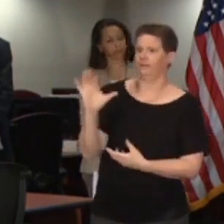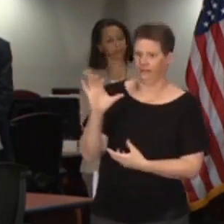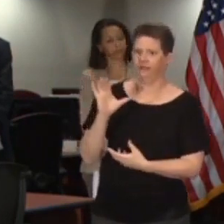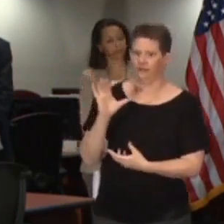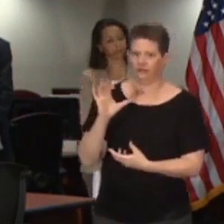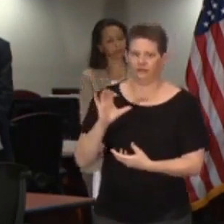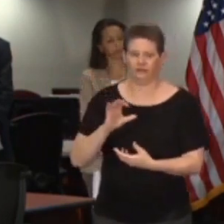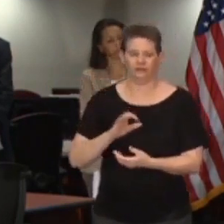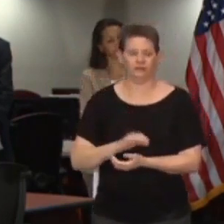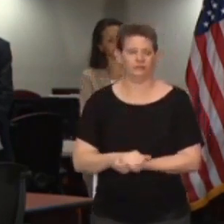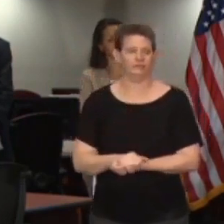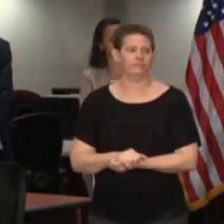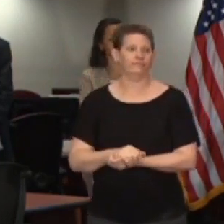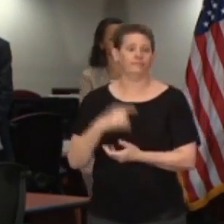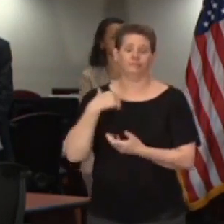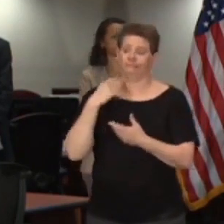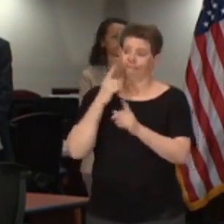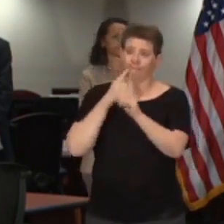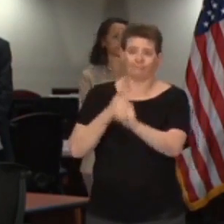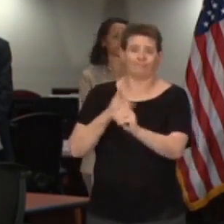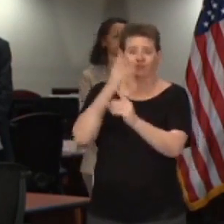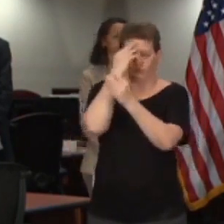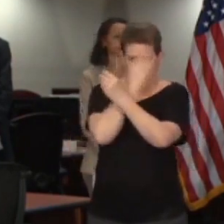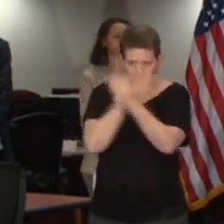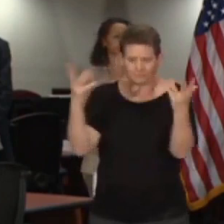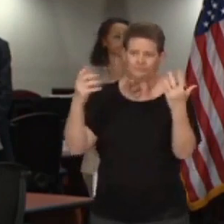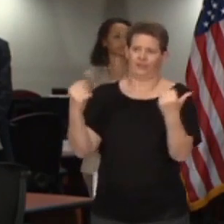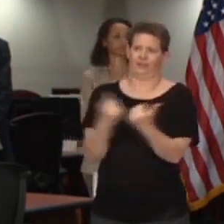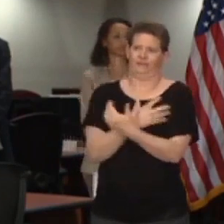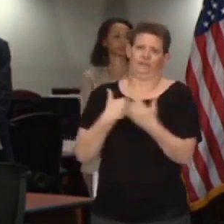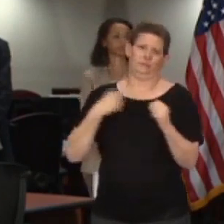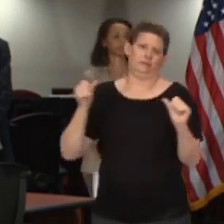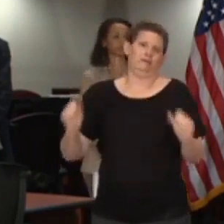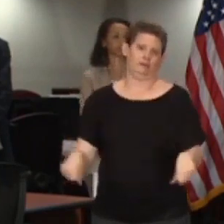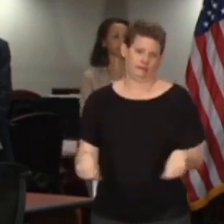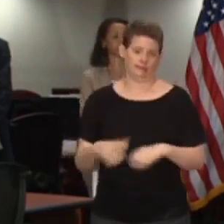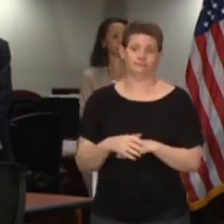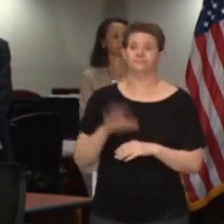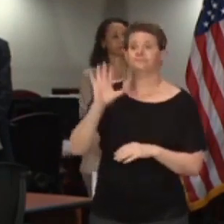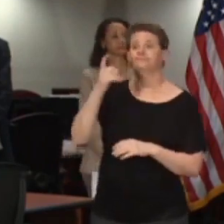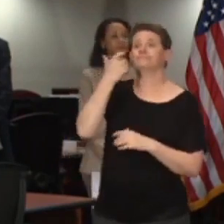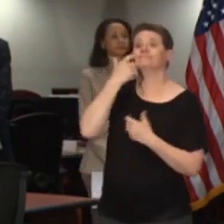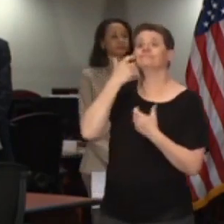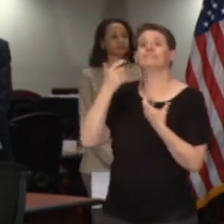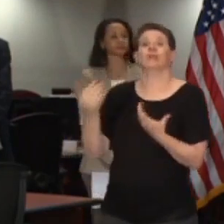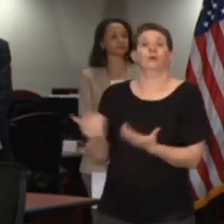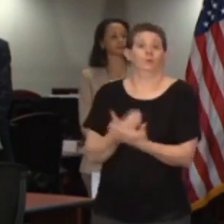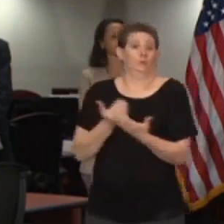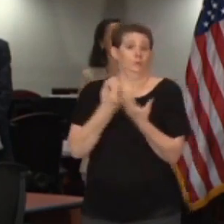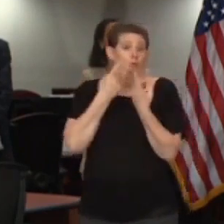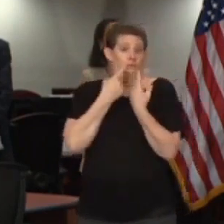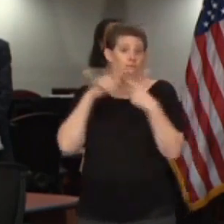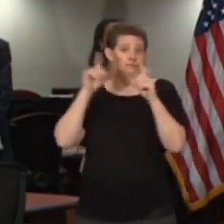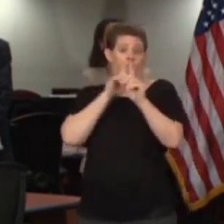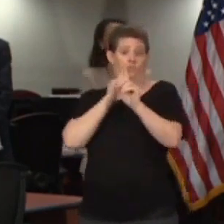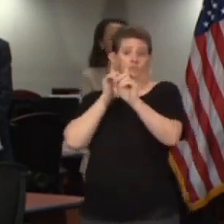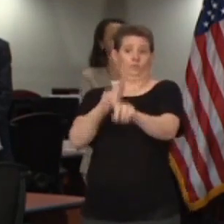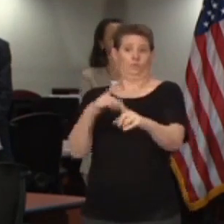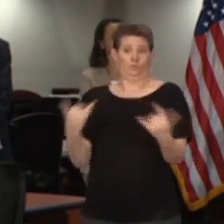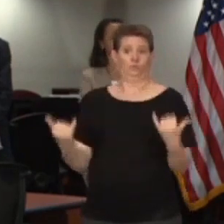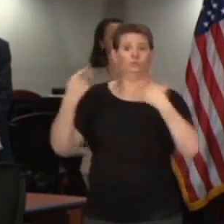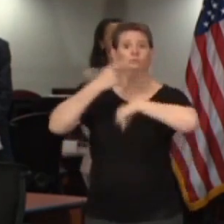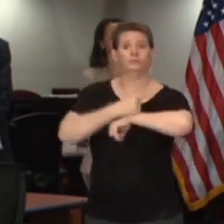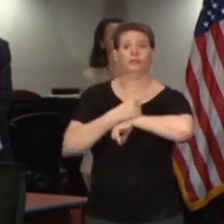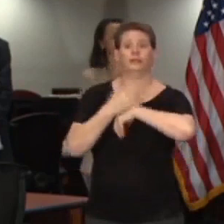concerned, fully informed. I've issued a new executive order today. One